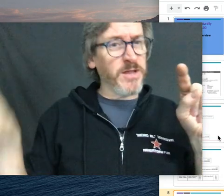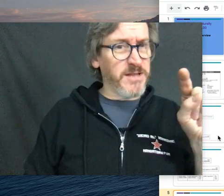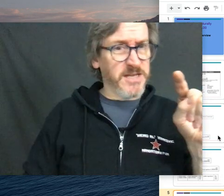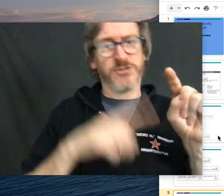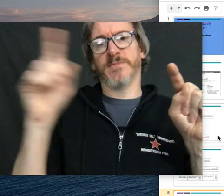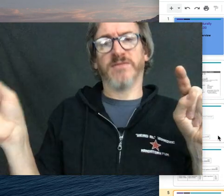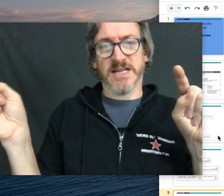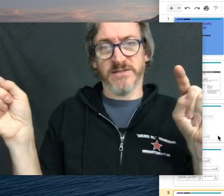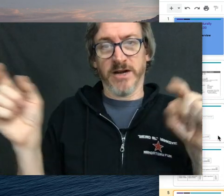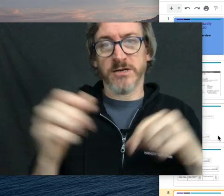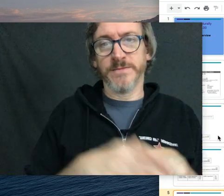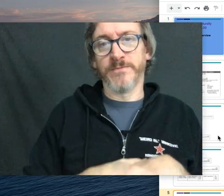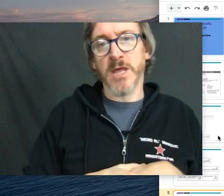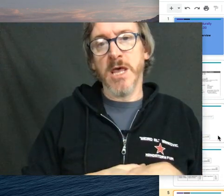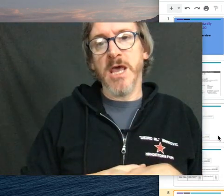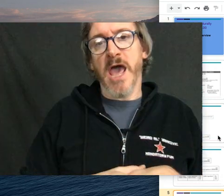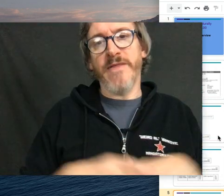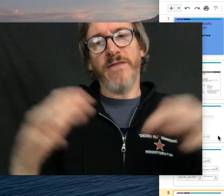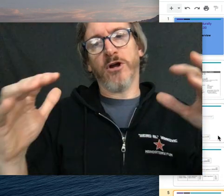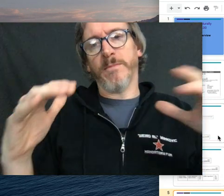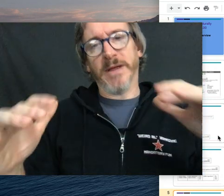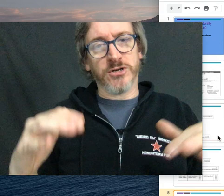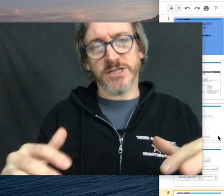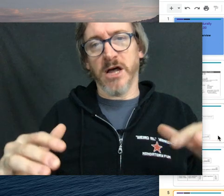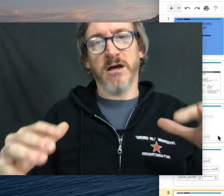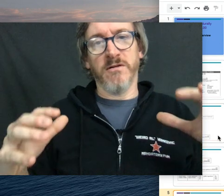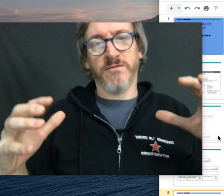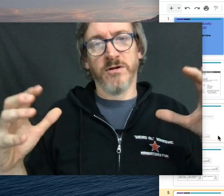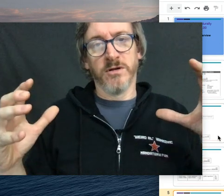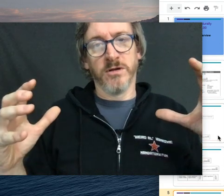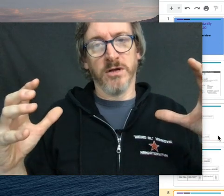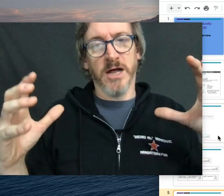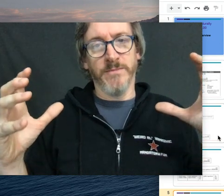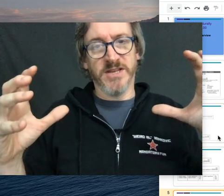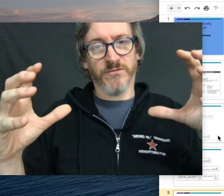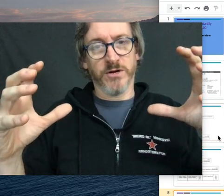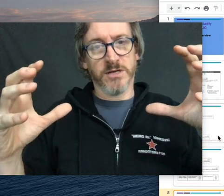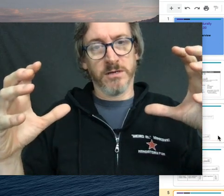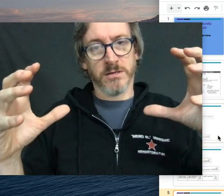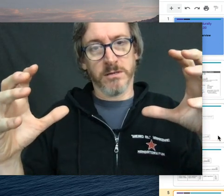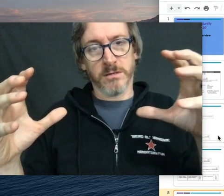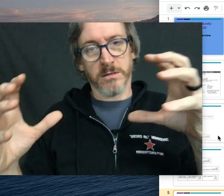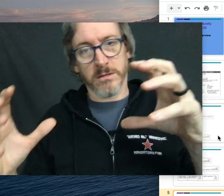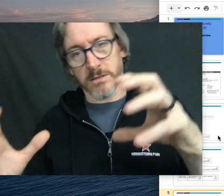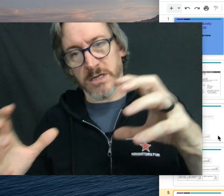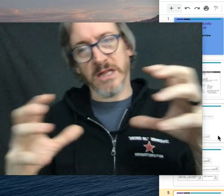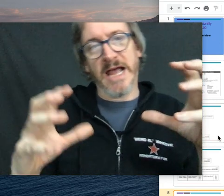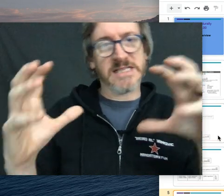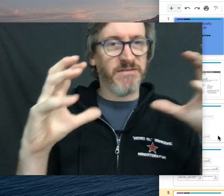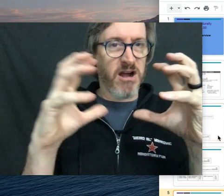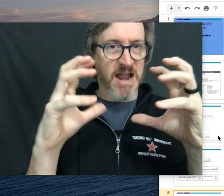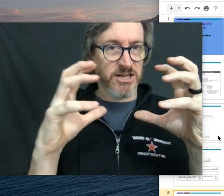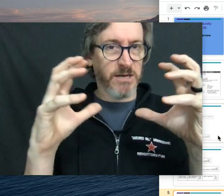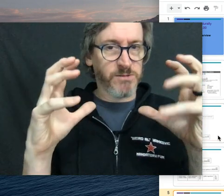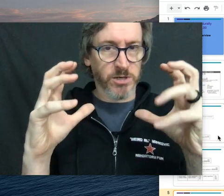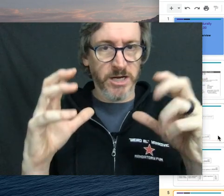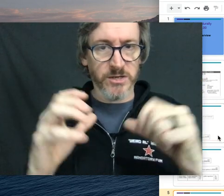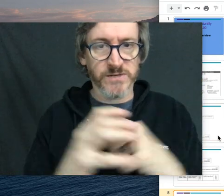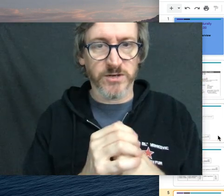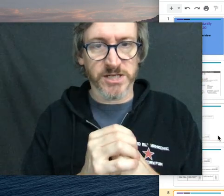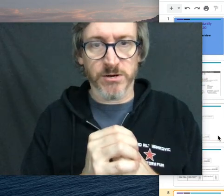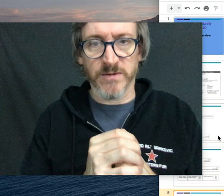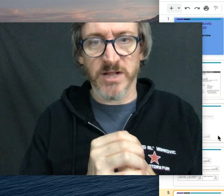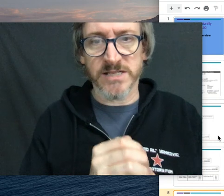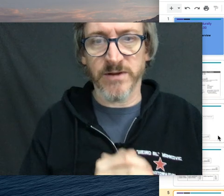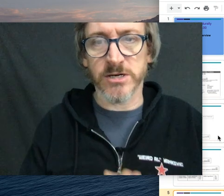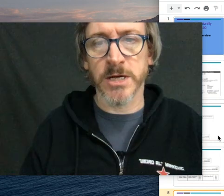especially with the descriptive classifiers. And then there are pictures of, um, the different classifier handshapes we're going to